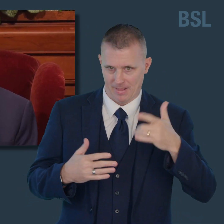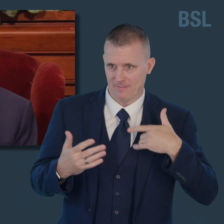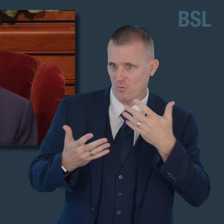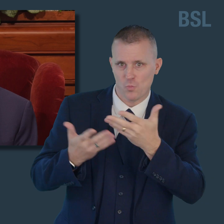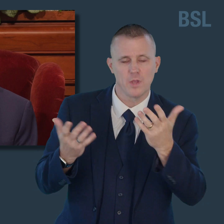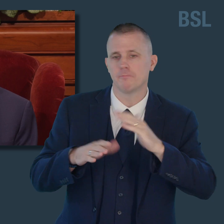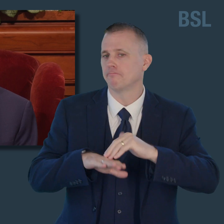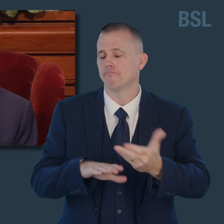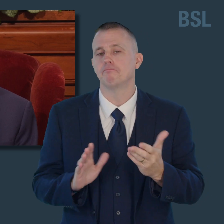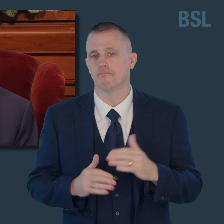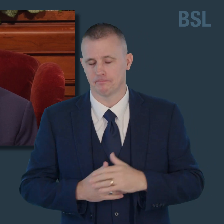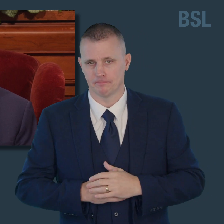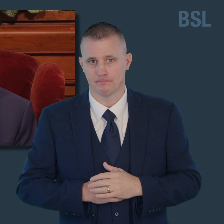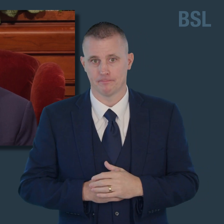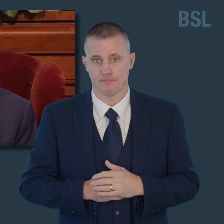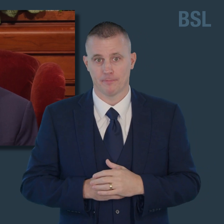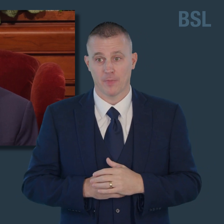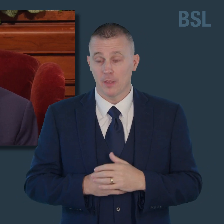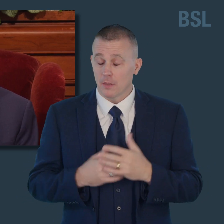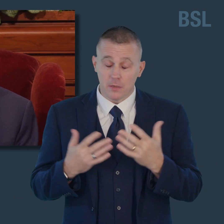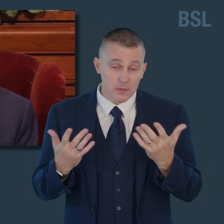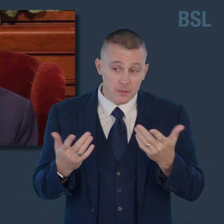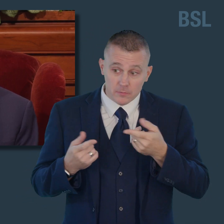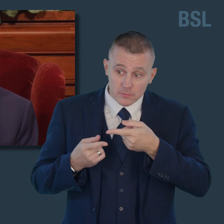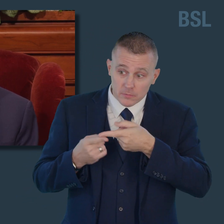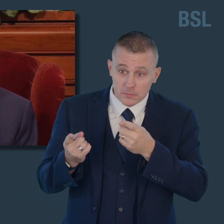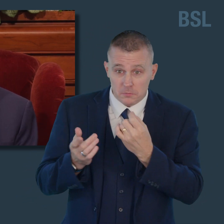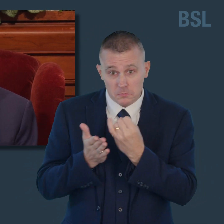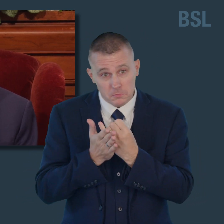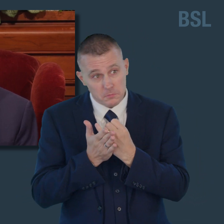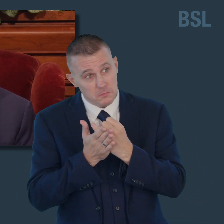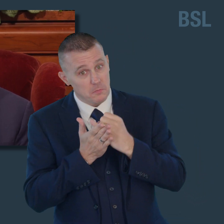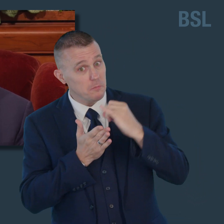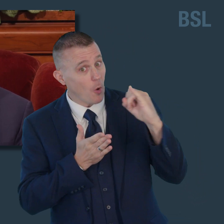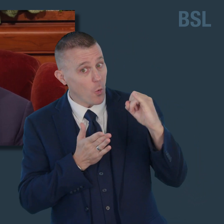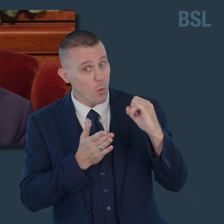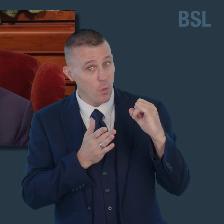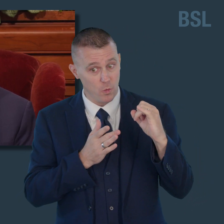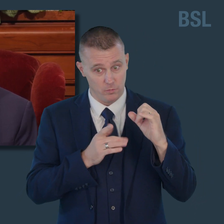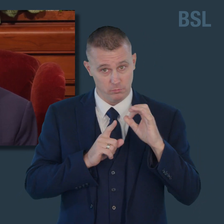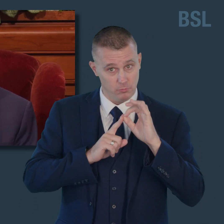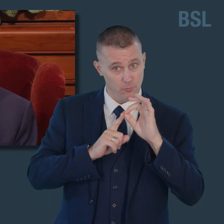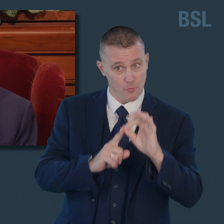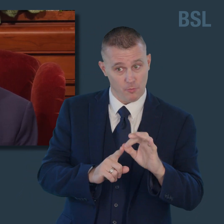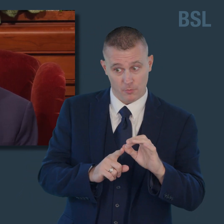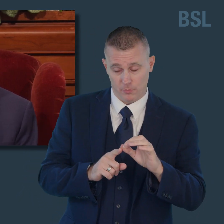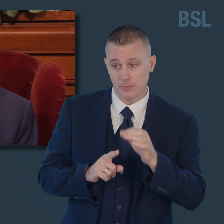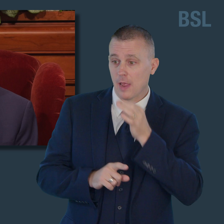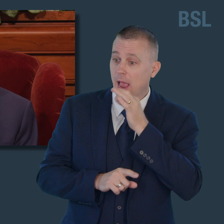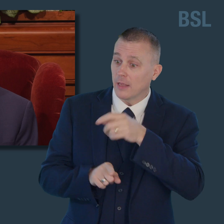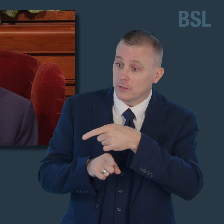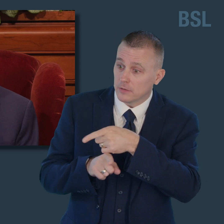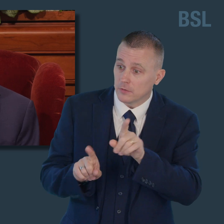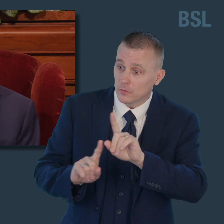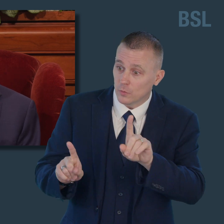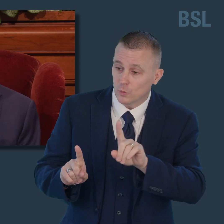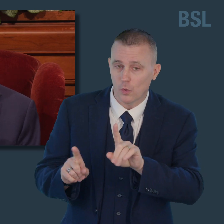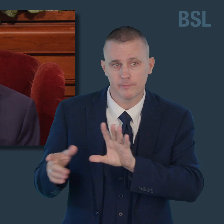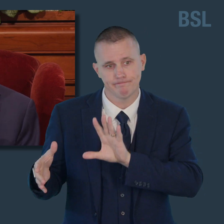wherever you may be. If there are those who oppose any of the proposals, we ask that you contact